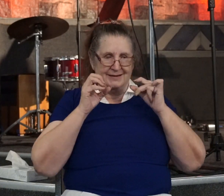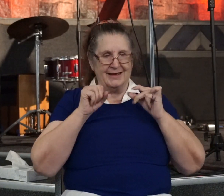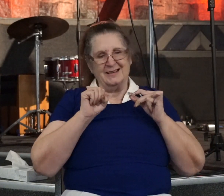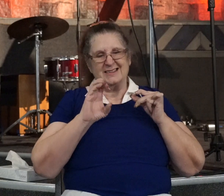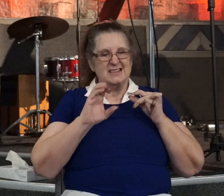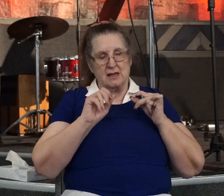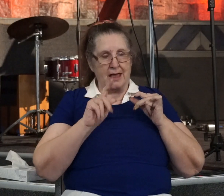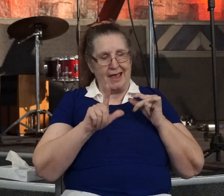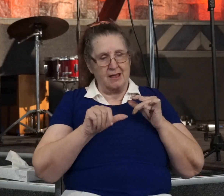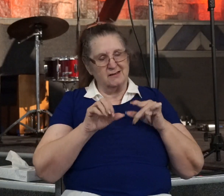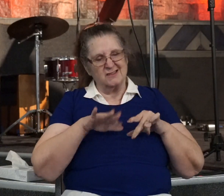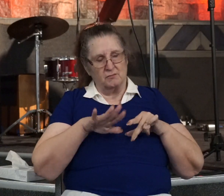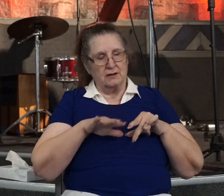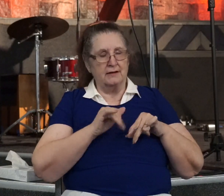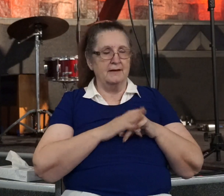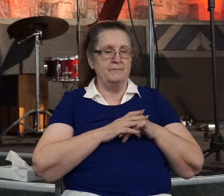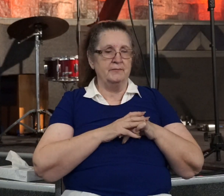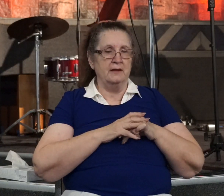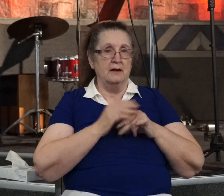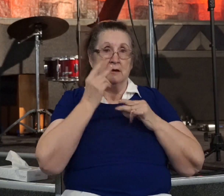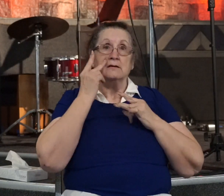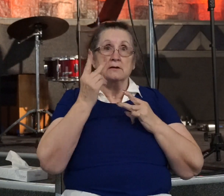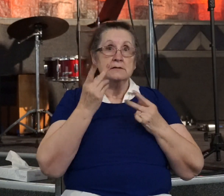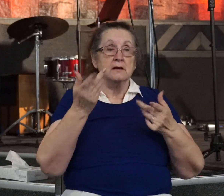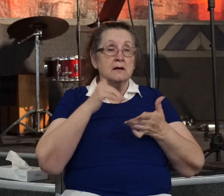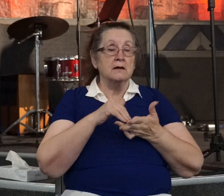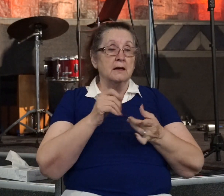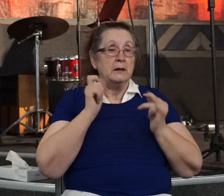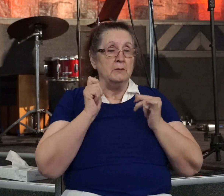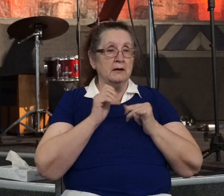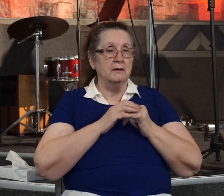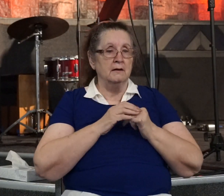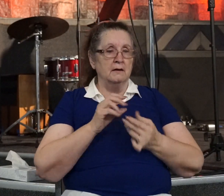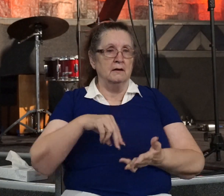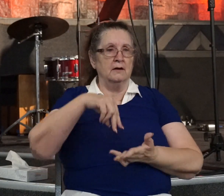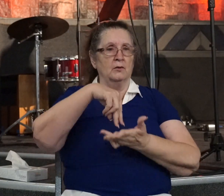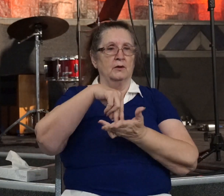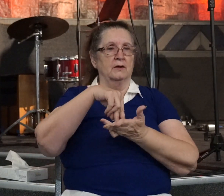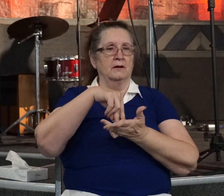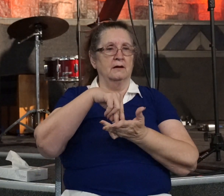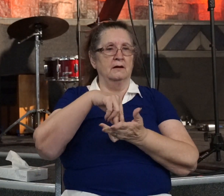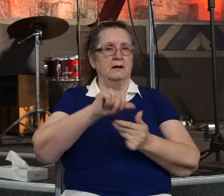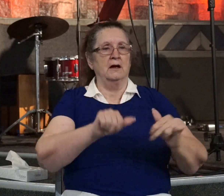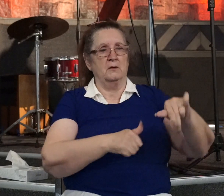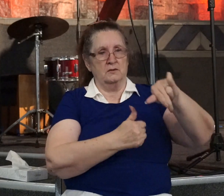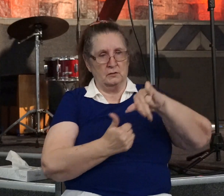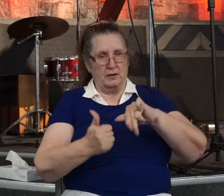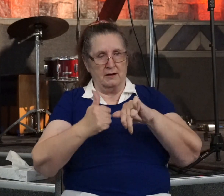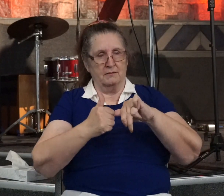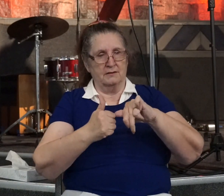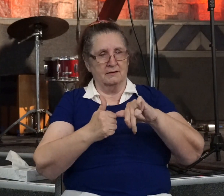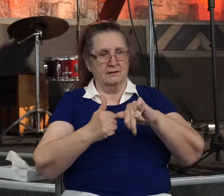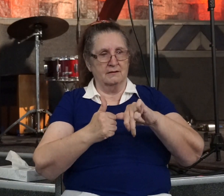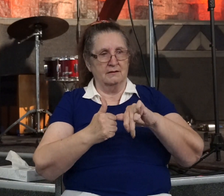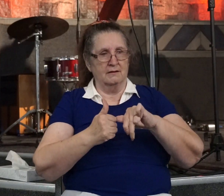and he received his sight at once, and he arose and was baptized. So when he had received food,